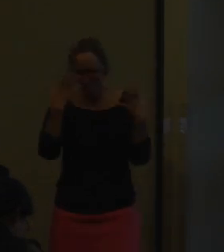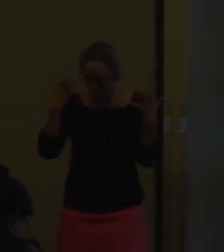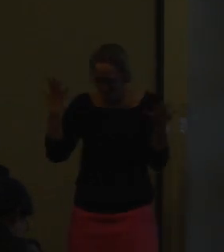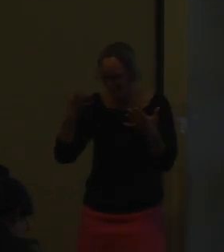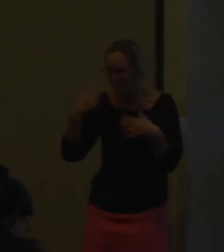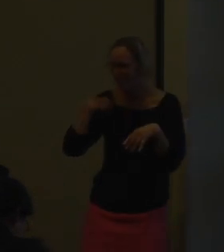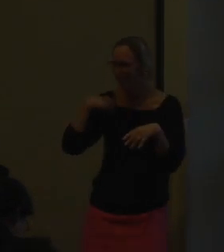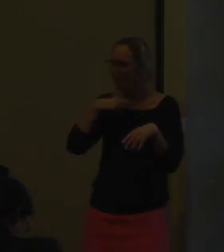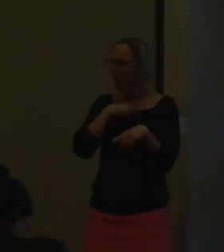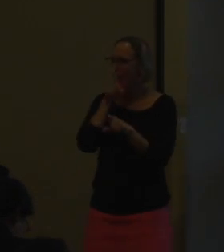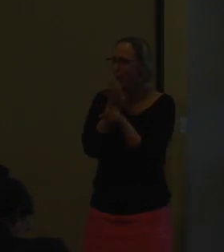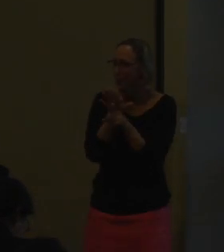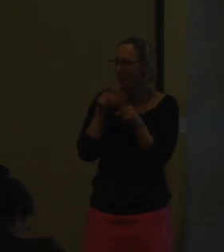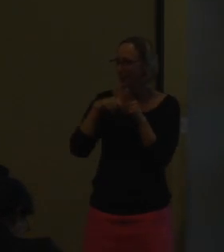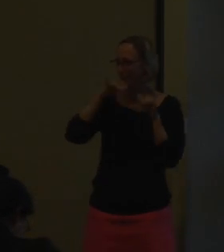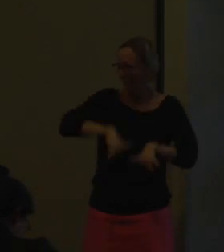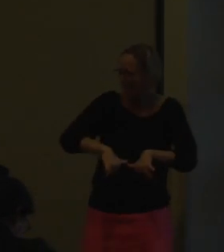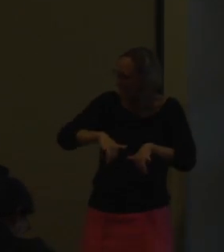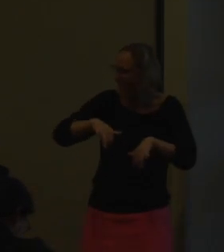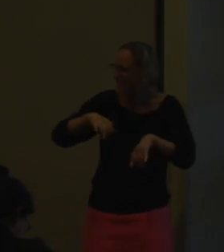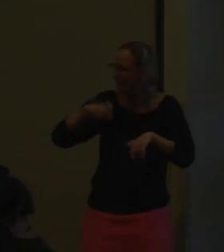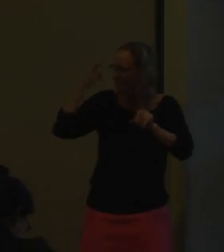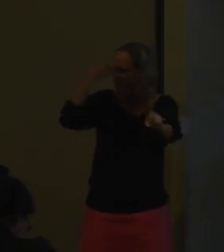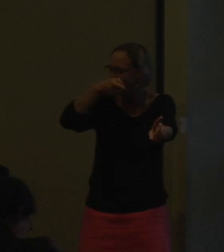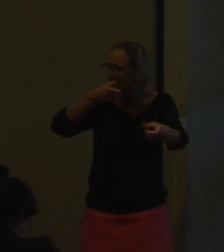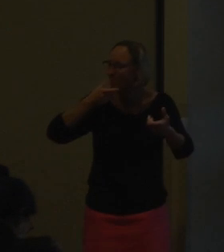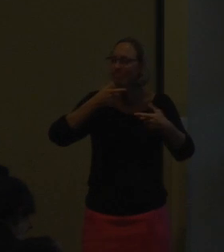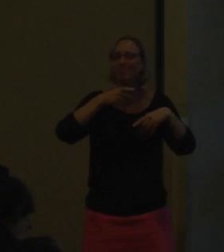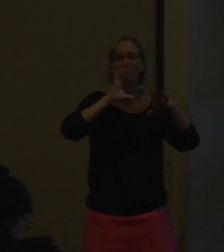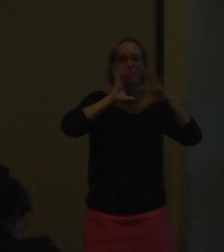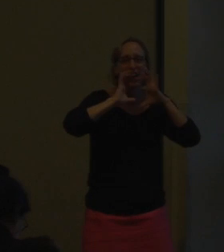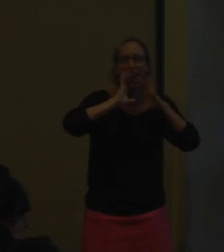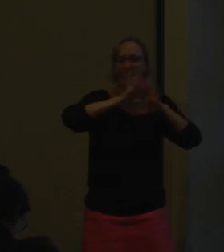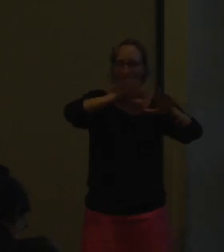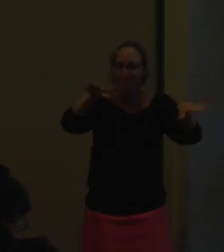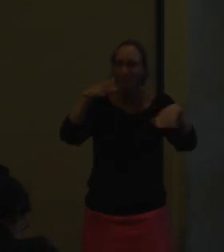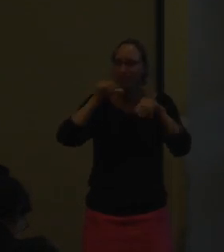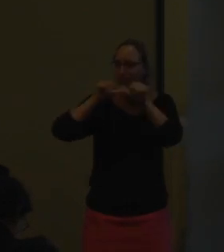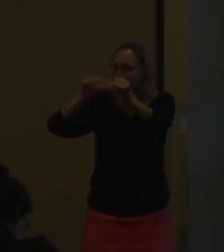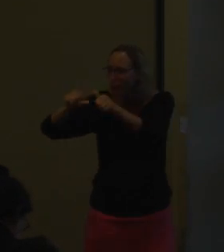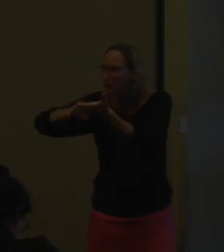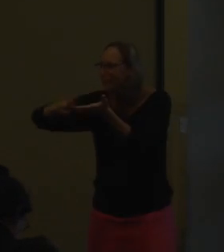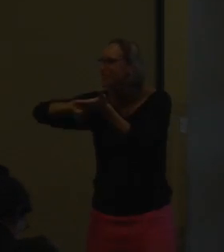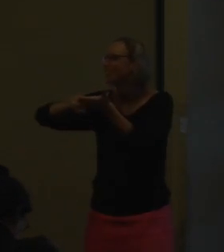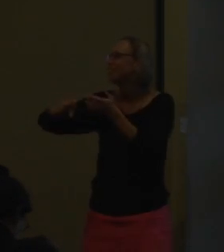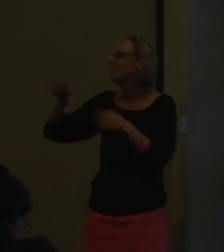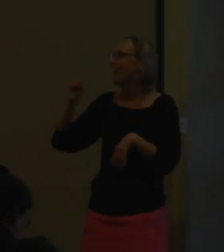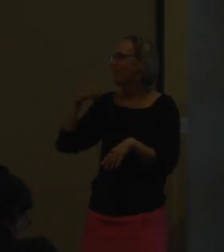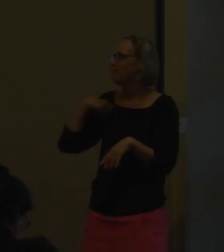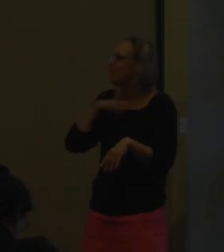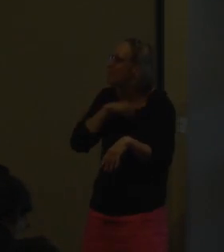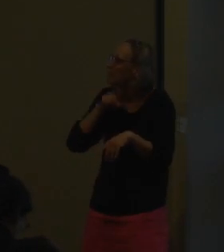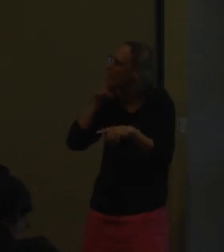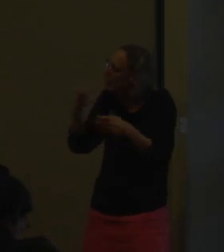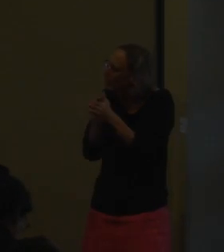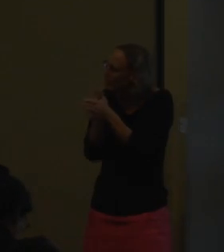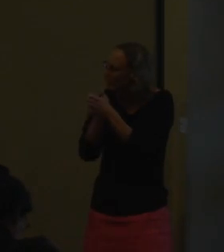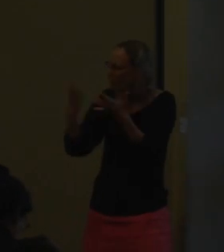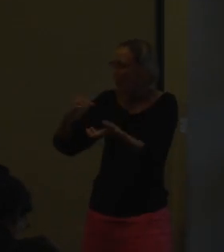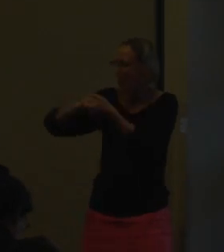Okay. So we're committed to this. This is our goal. To communicate and to continue research. And so